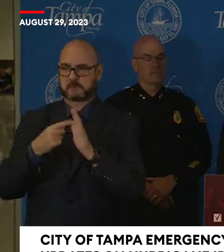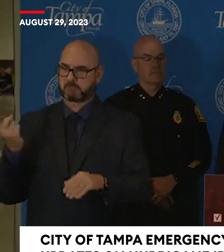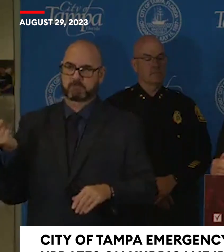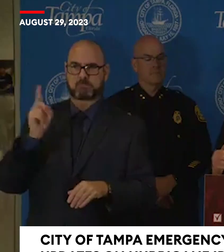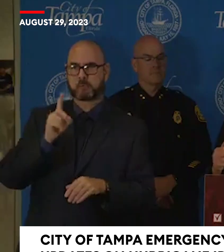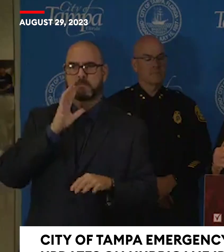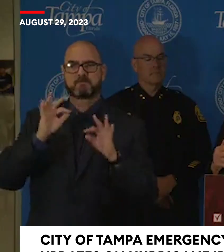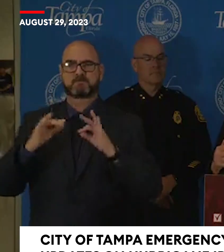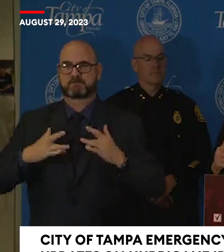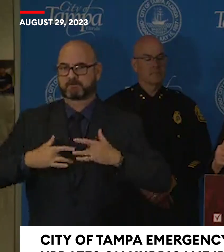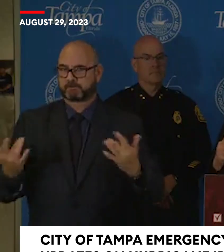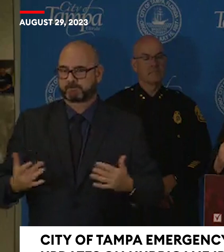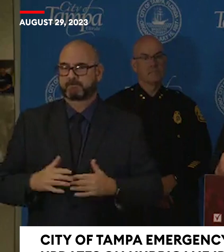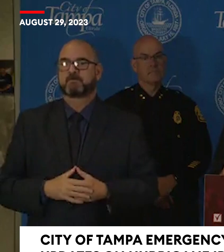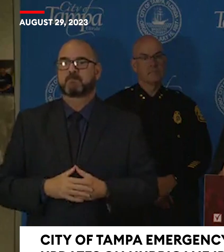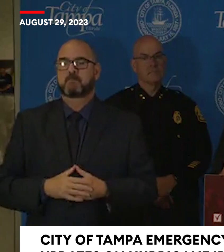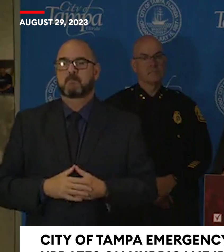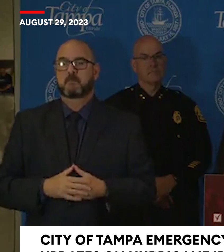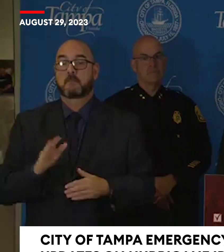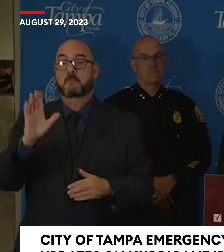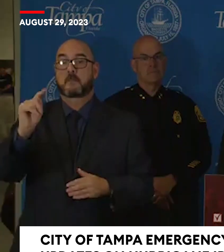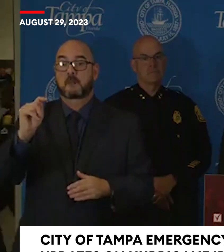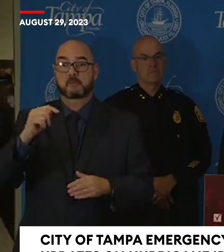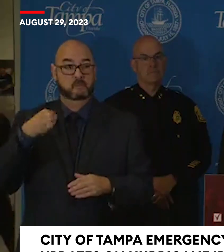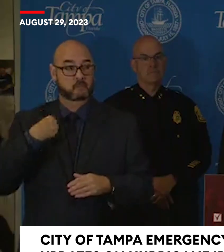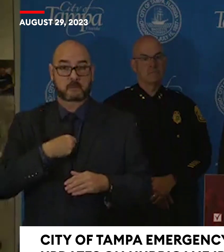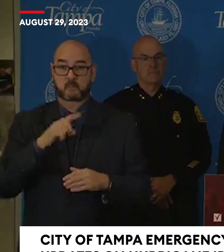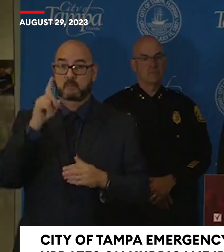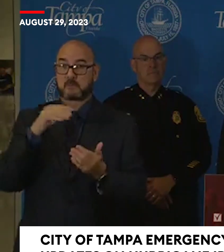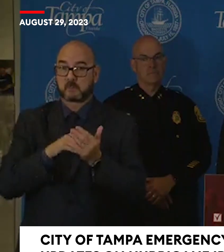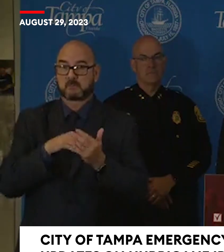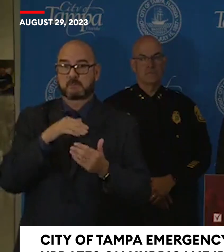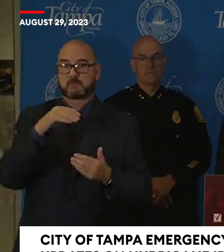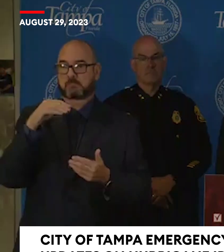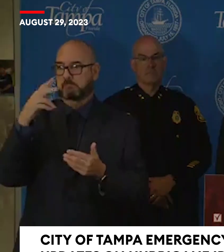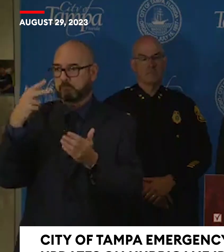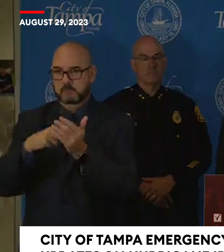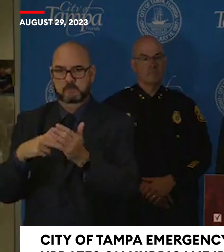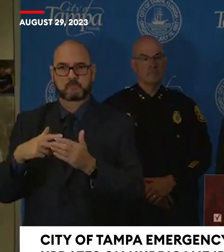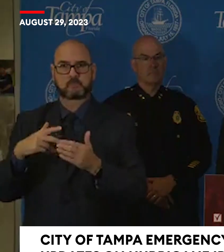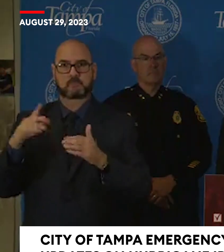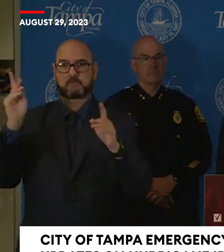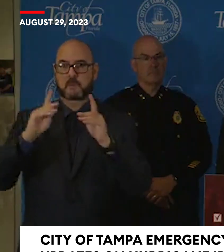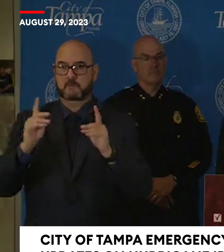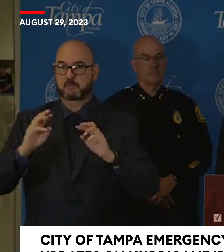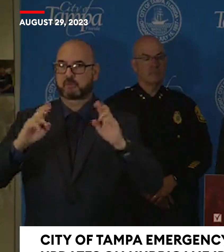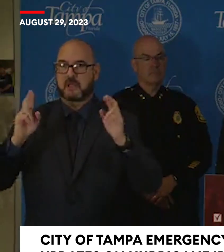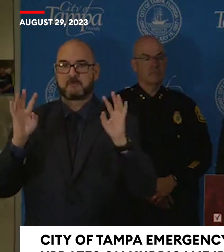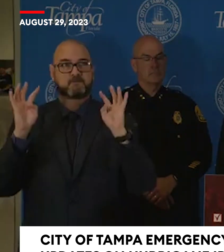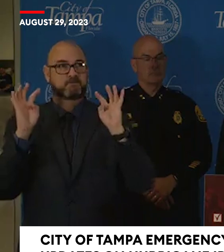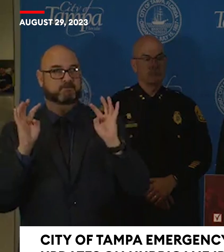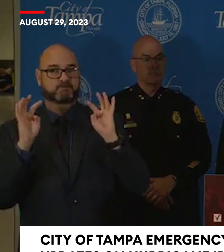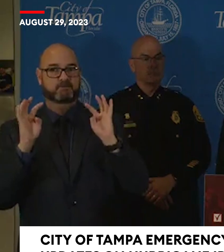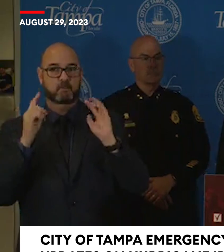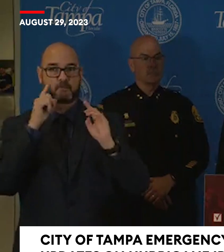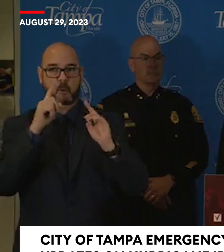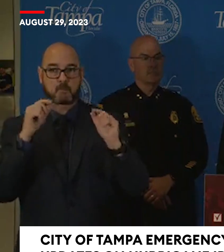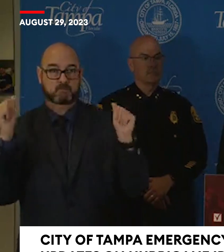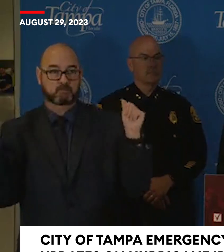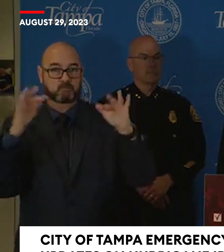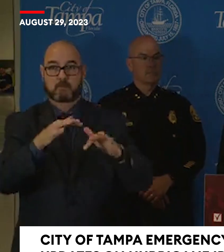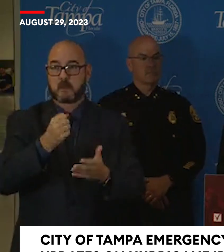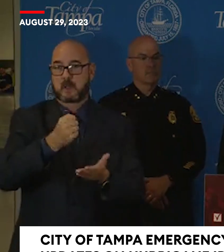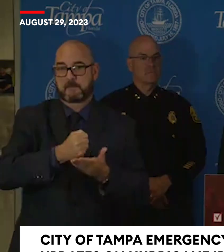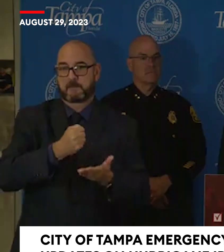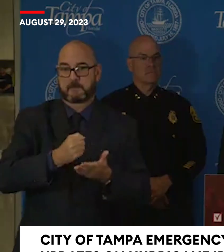thousands of utility workers that are already staging in our state. And if we are impacted, they'll be here